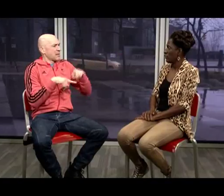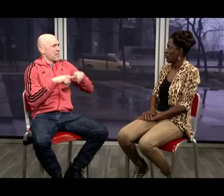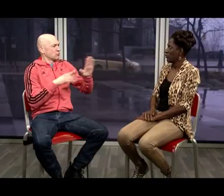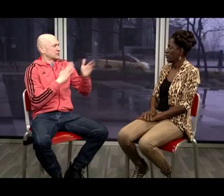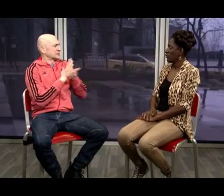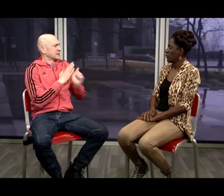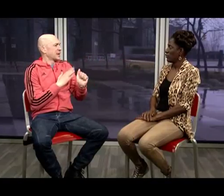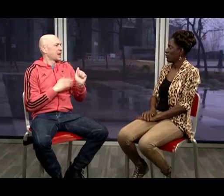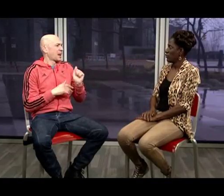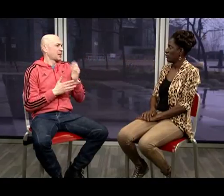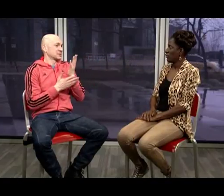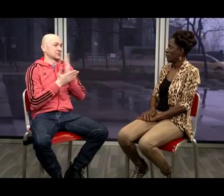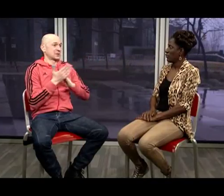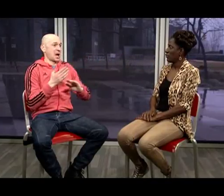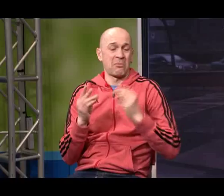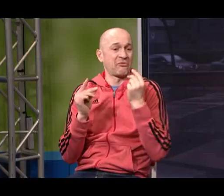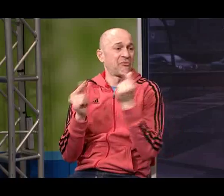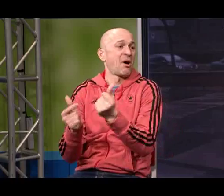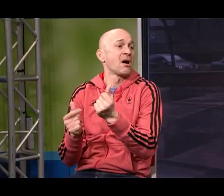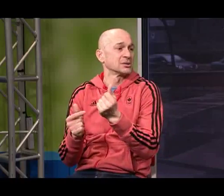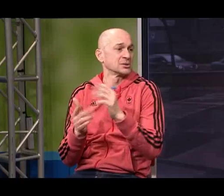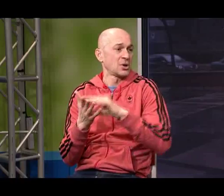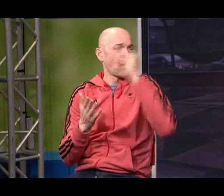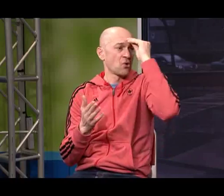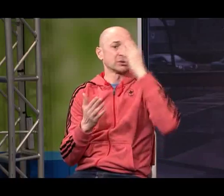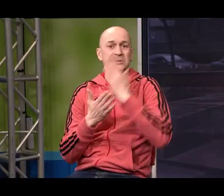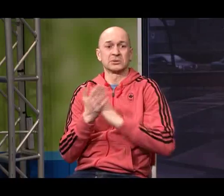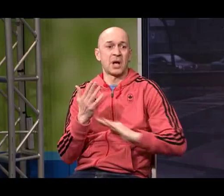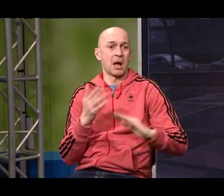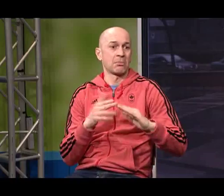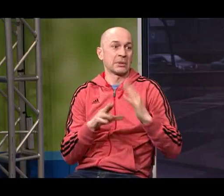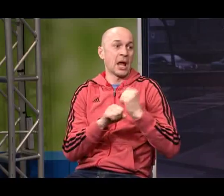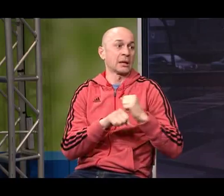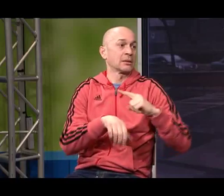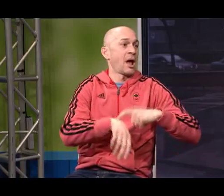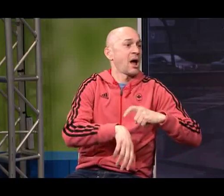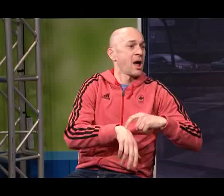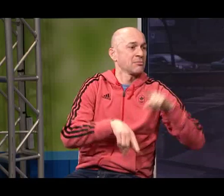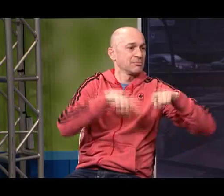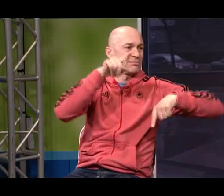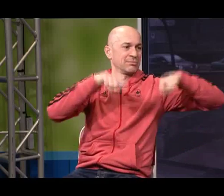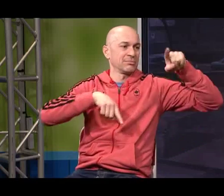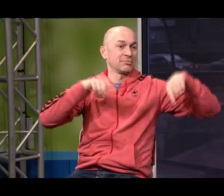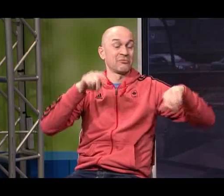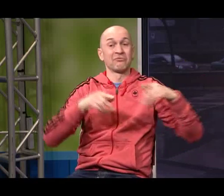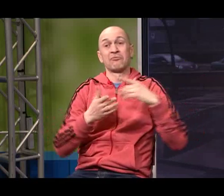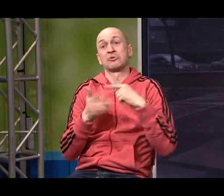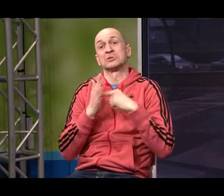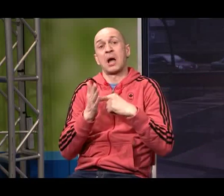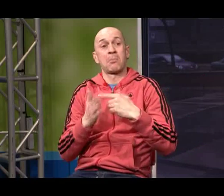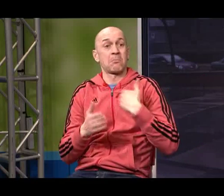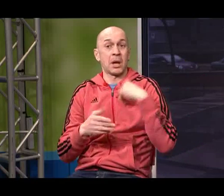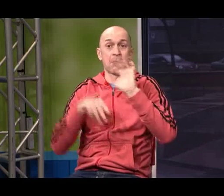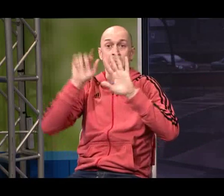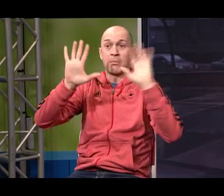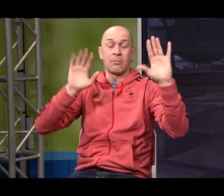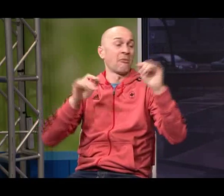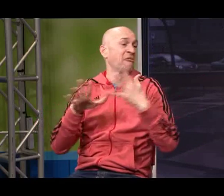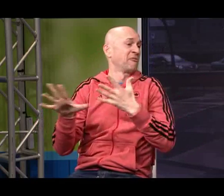Well, it would depend on the technique And also, I guess, the skill Some things are learned quickly And others take more time Okay So, for